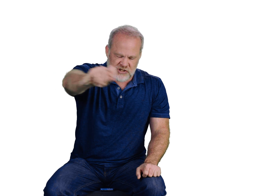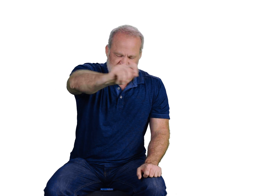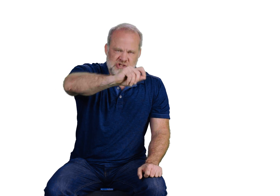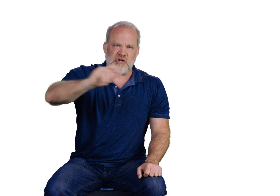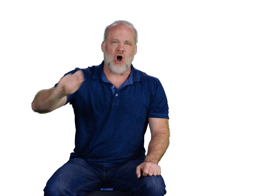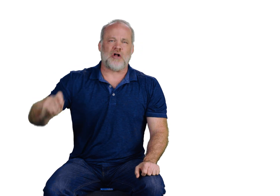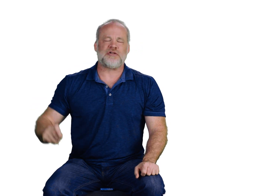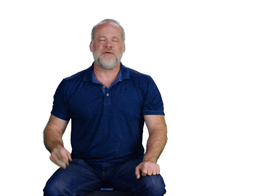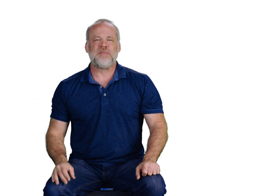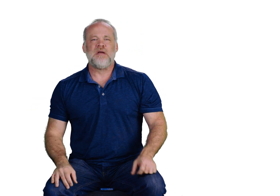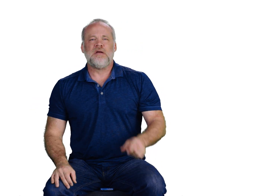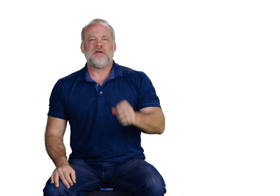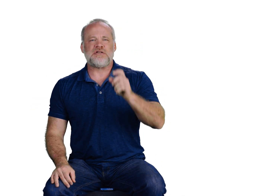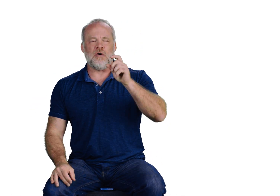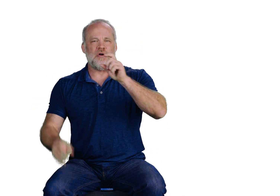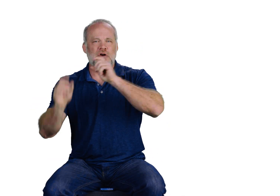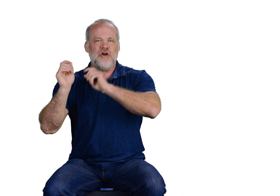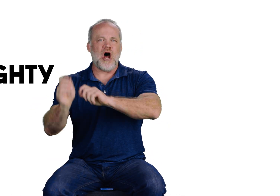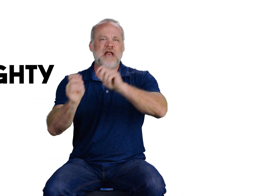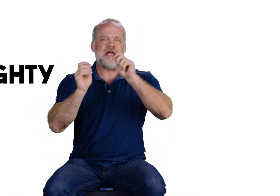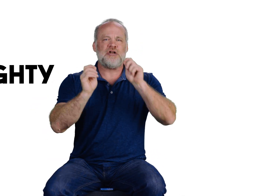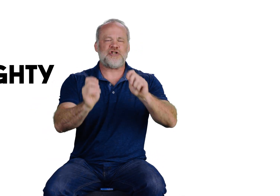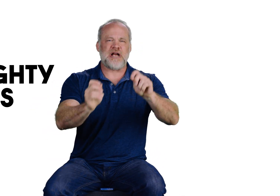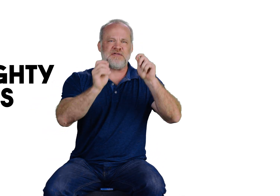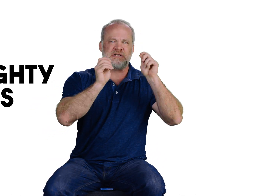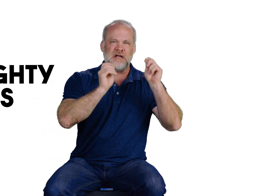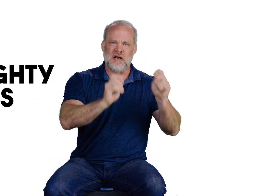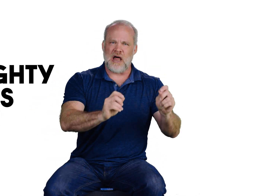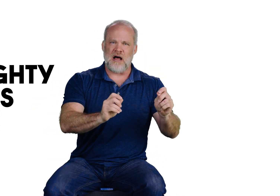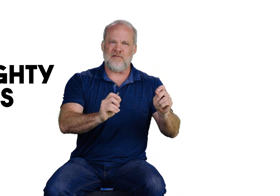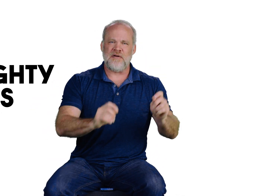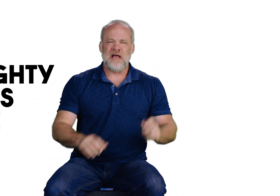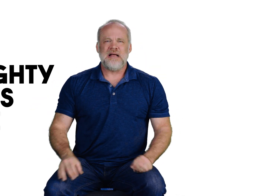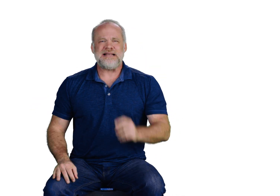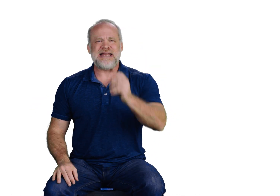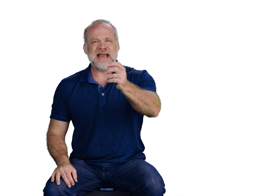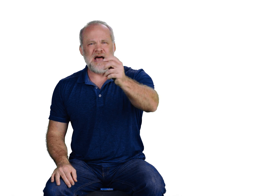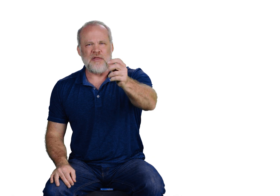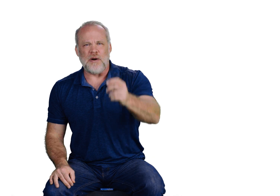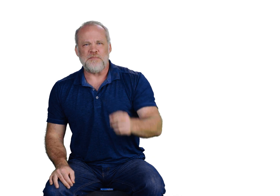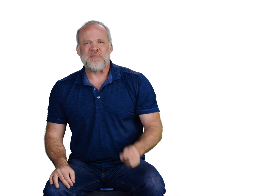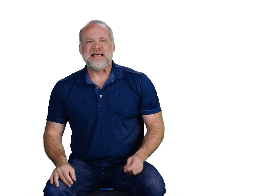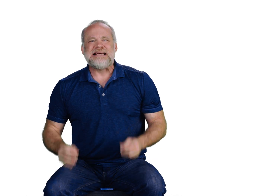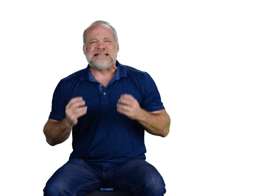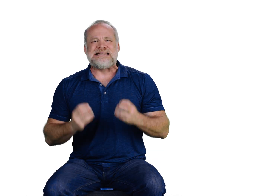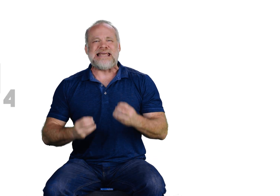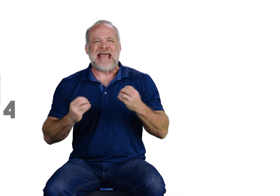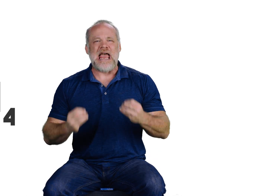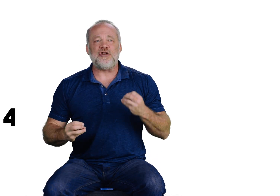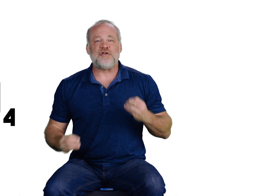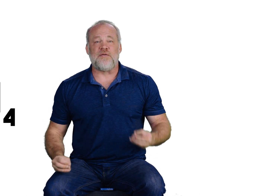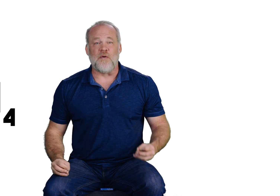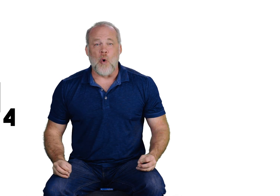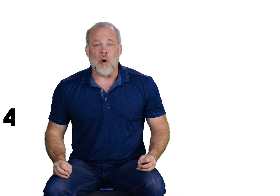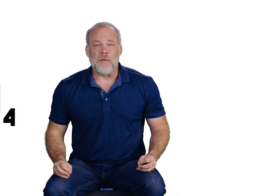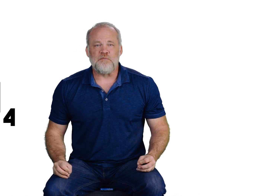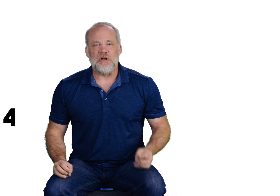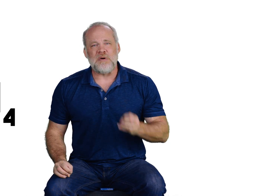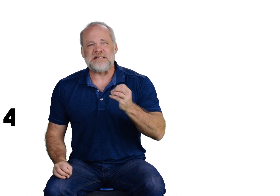salt. So, naughty chefs love. Let's take another one. CH4. You know what